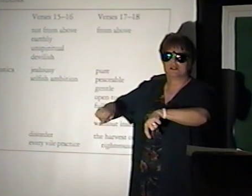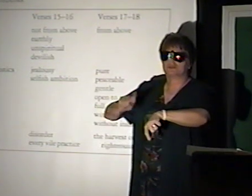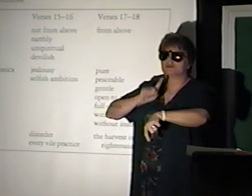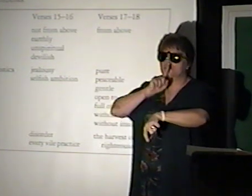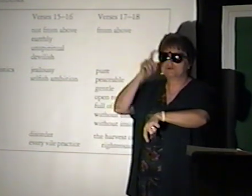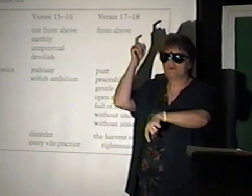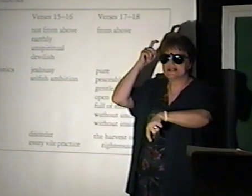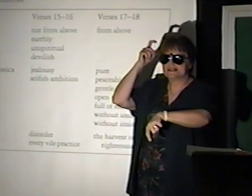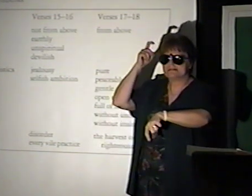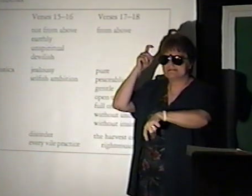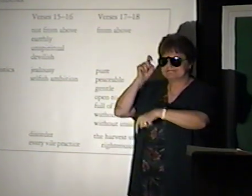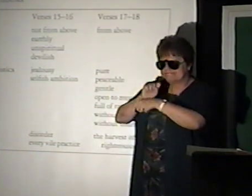True wisdom.